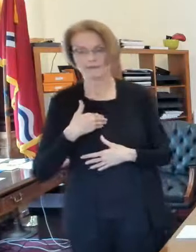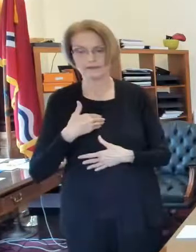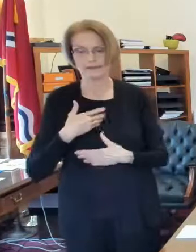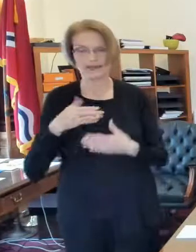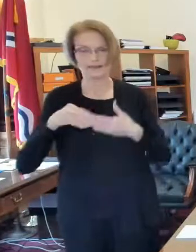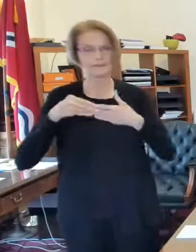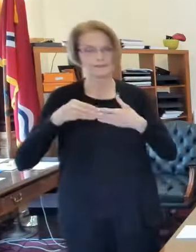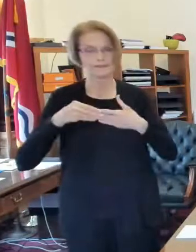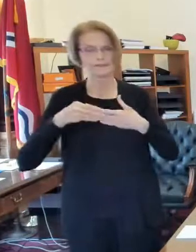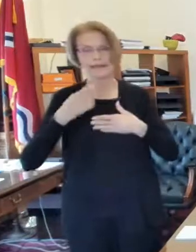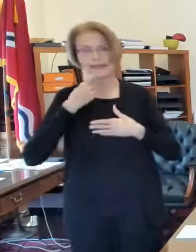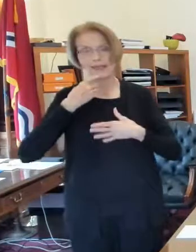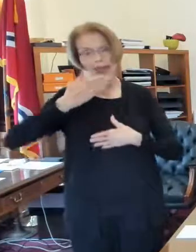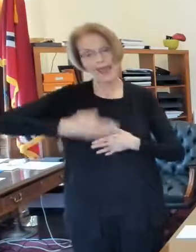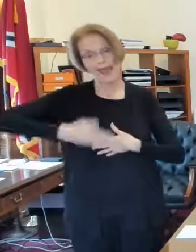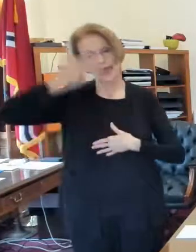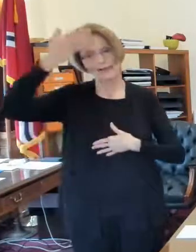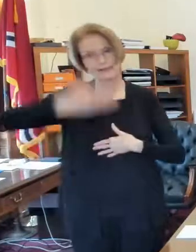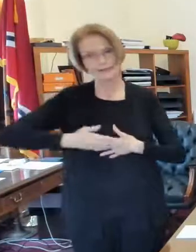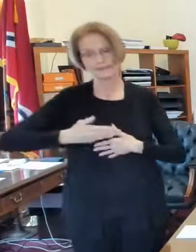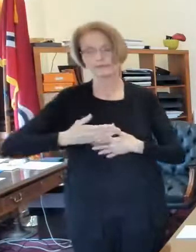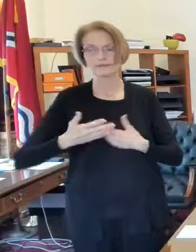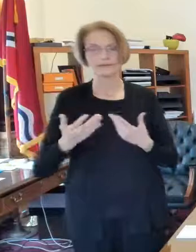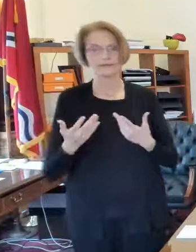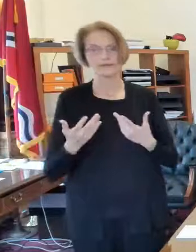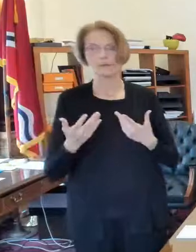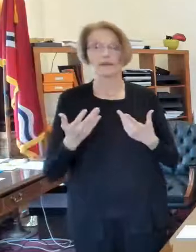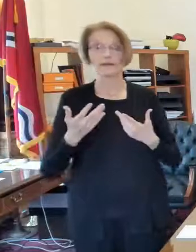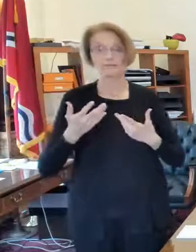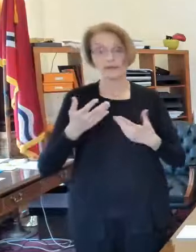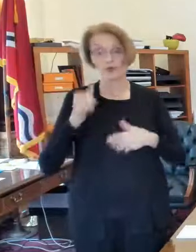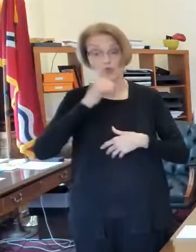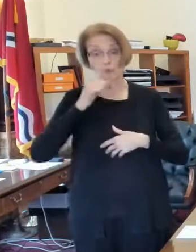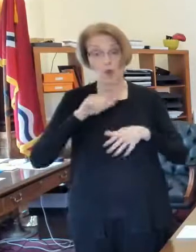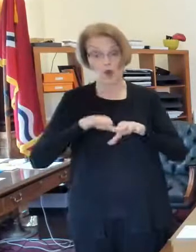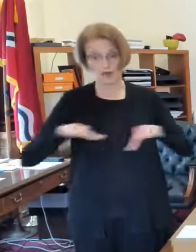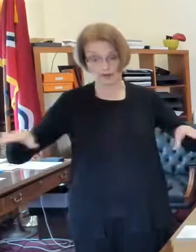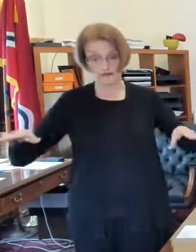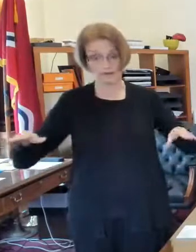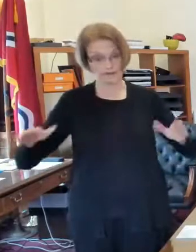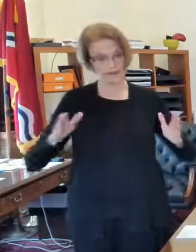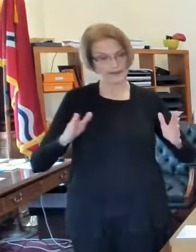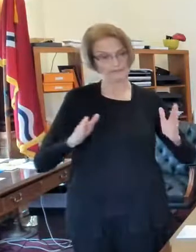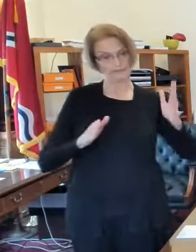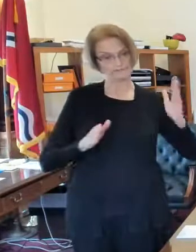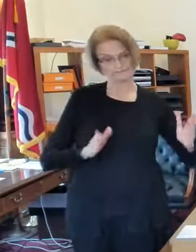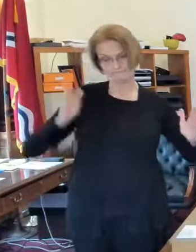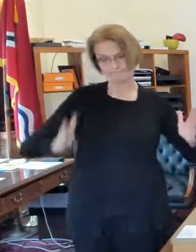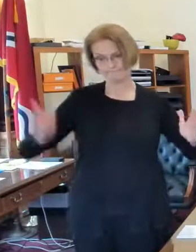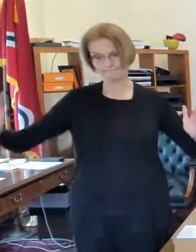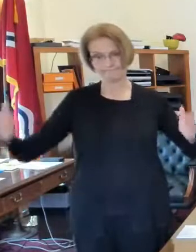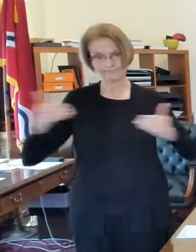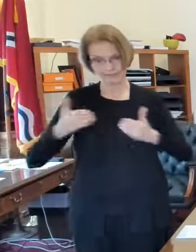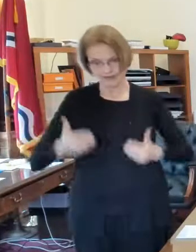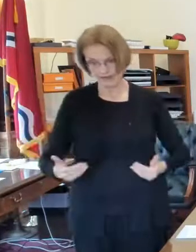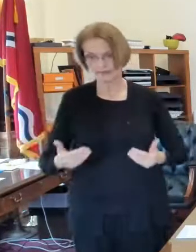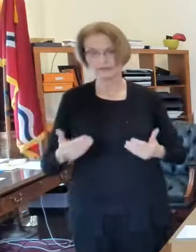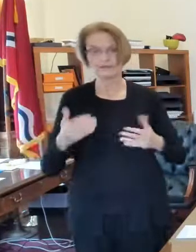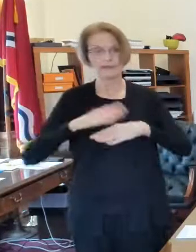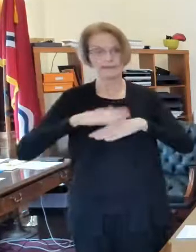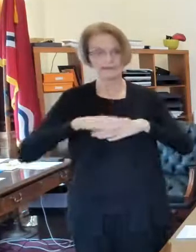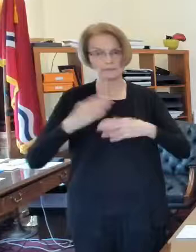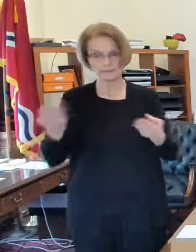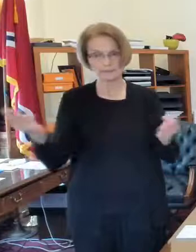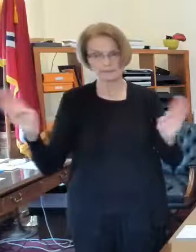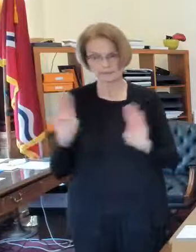between uh say a couple of seats at the bar or between the tables uh many of them have additional ventilation everybody has to